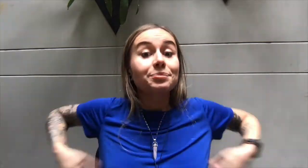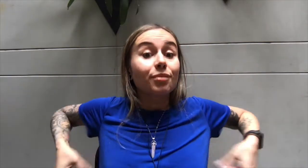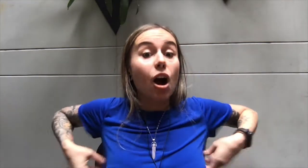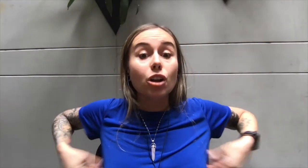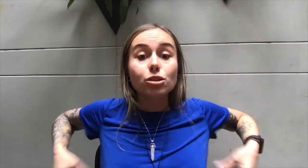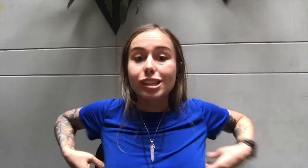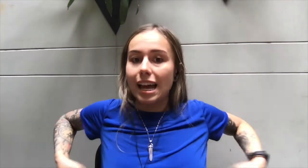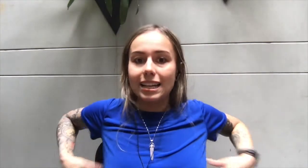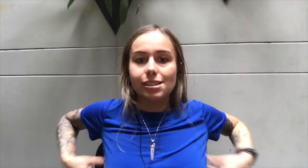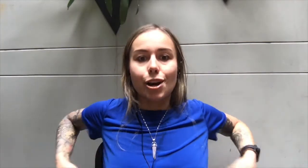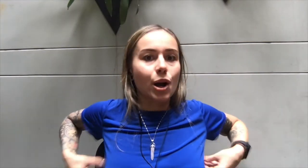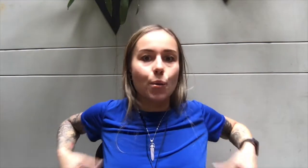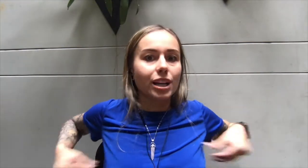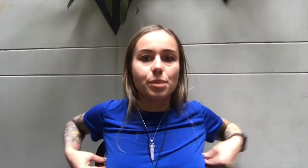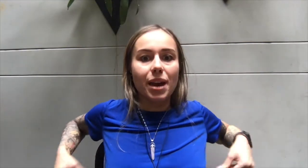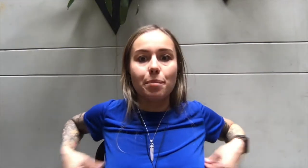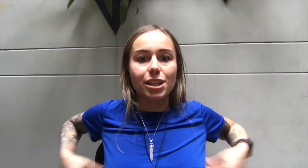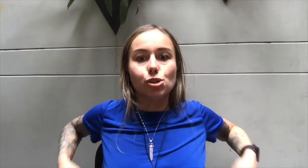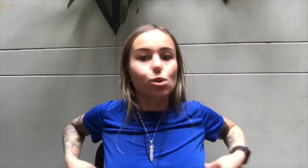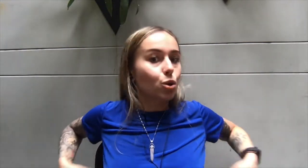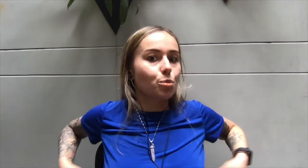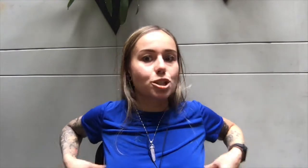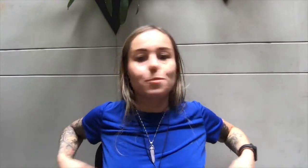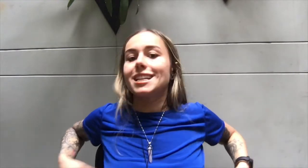All those clients are going to pay me so much money.